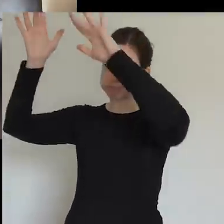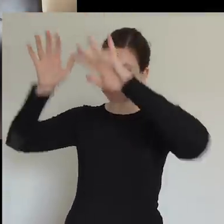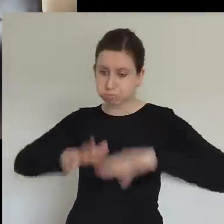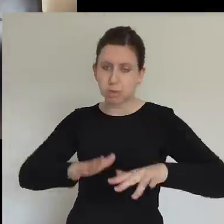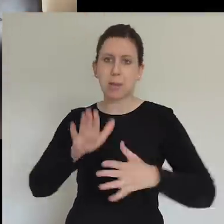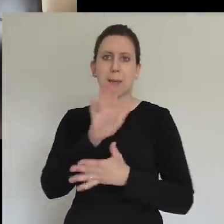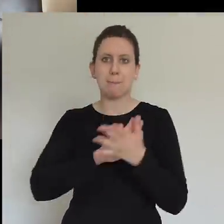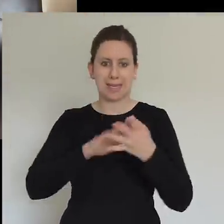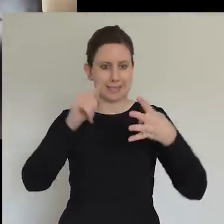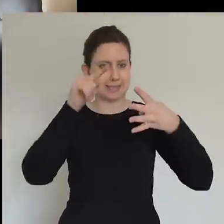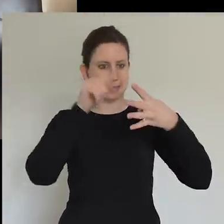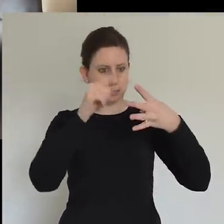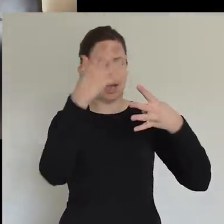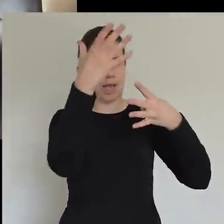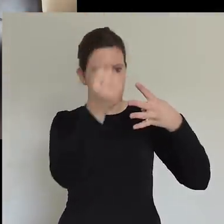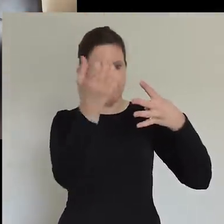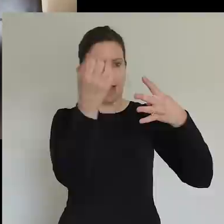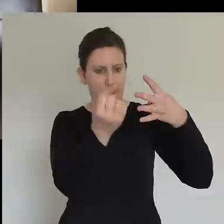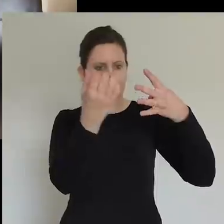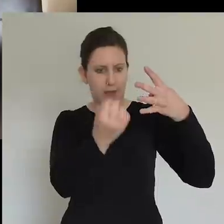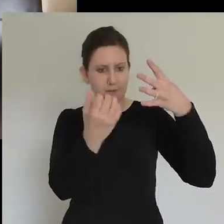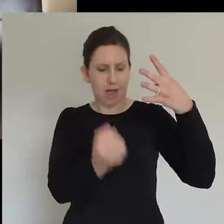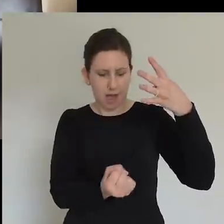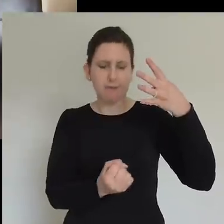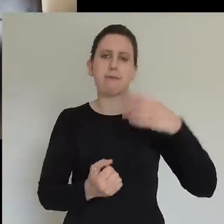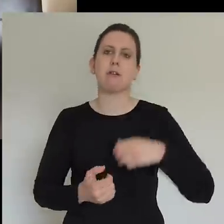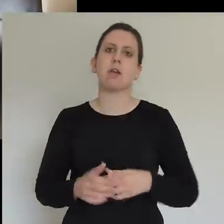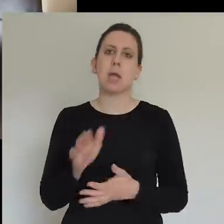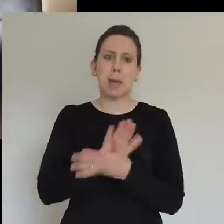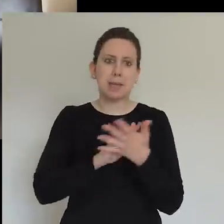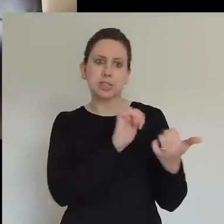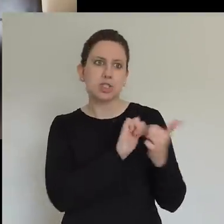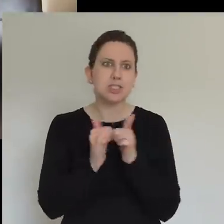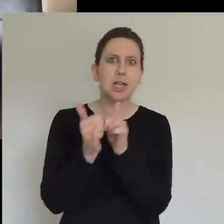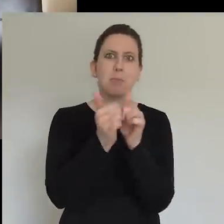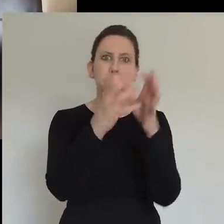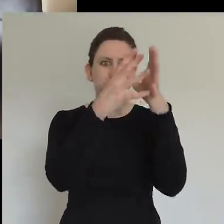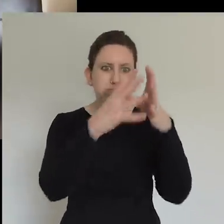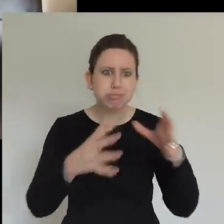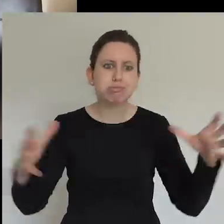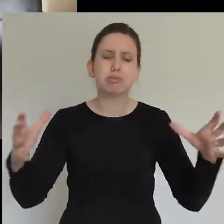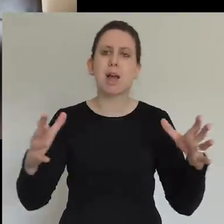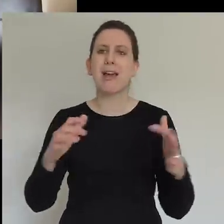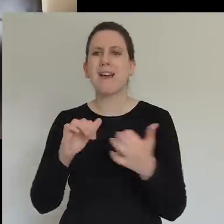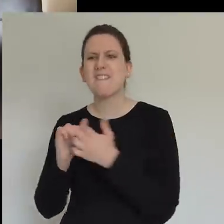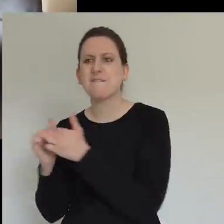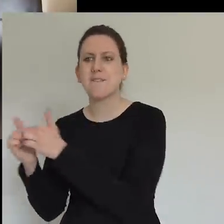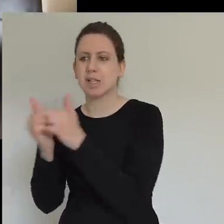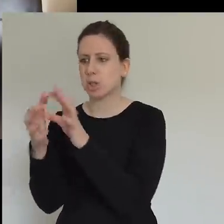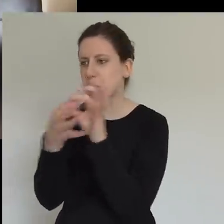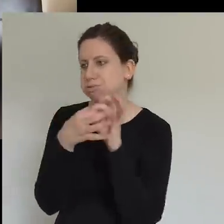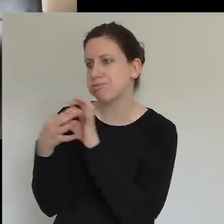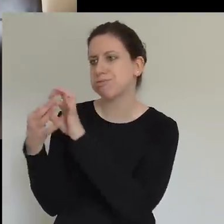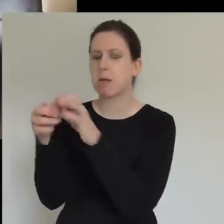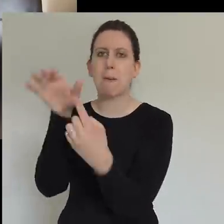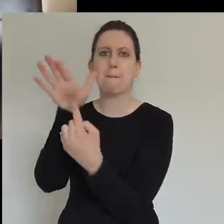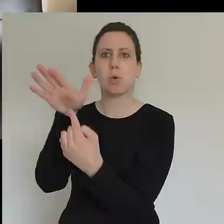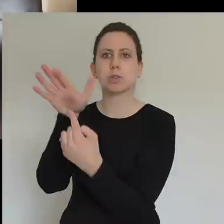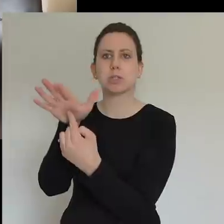understanding and discipleship would grow. Fellowship was important. That the community would love one another and love those beyond themselves. Breaking